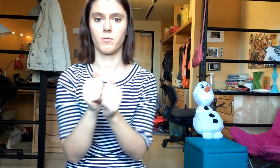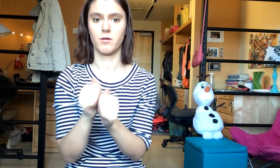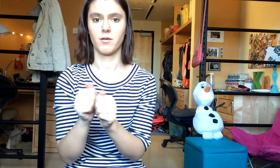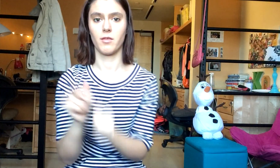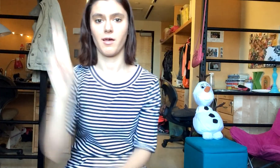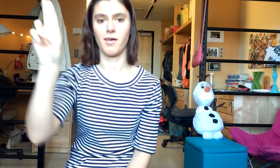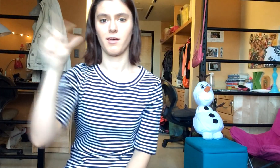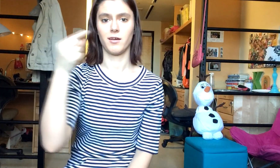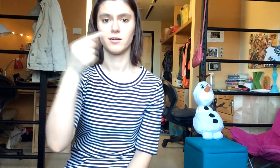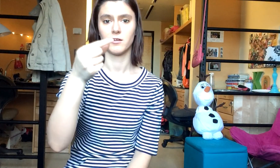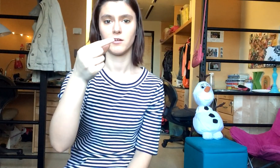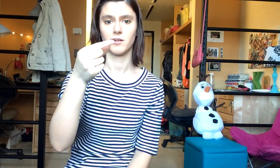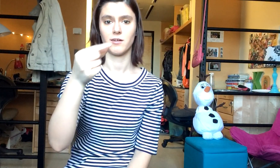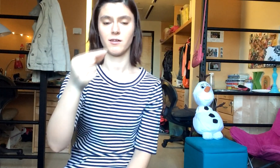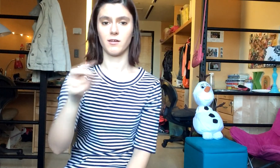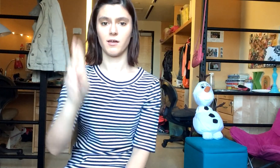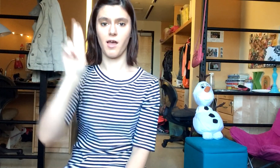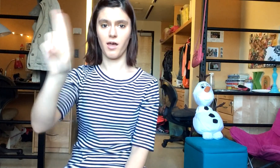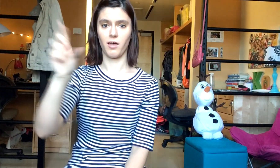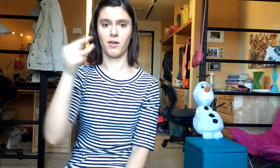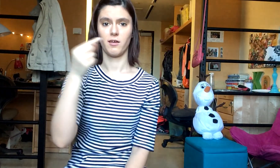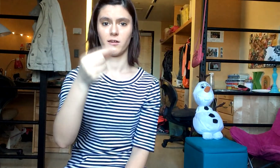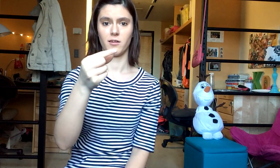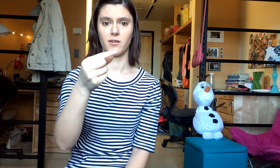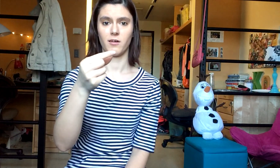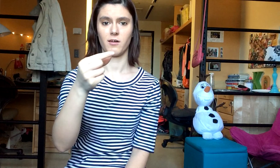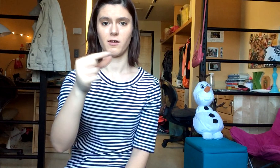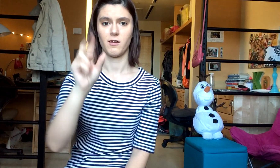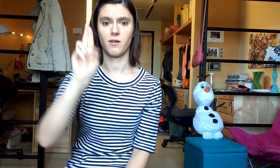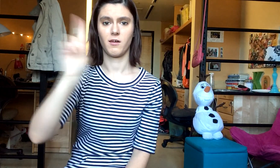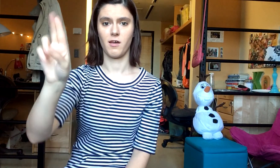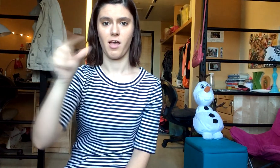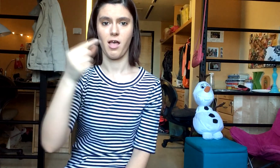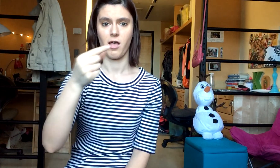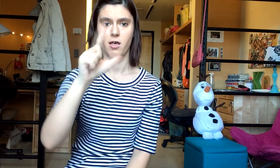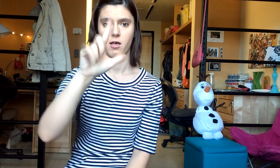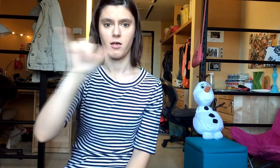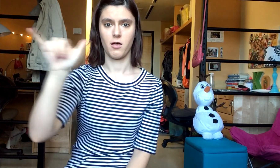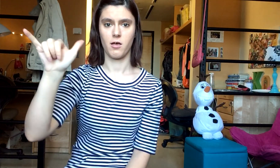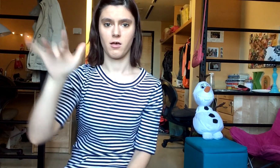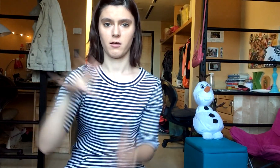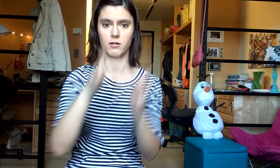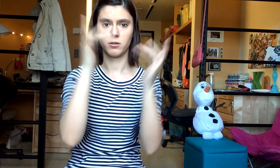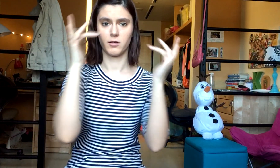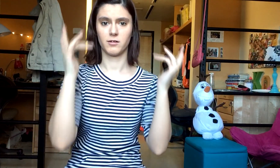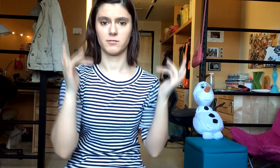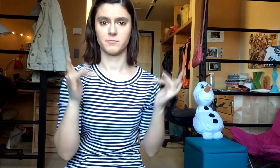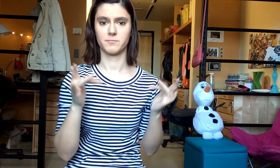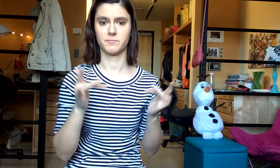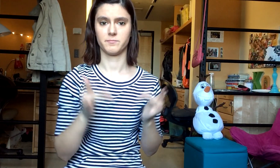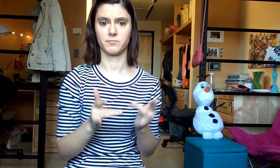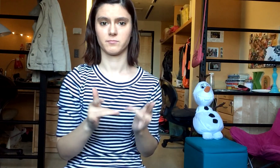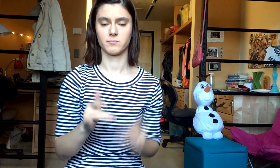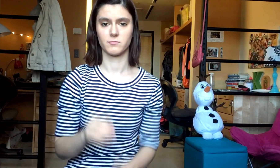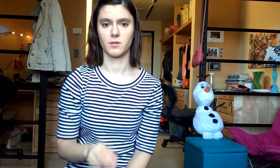an ugly, an ugly, an ugly